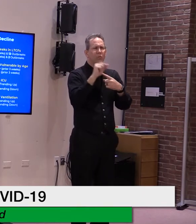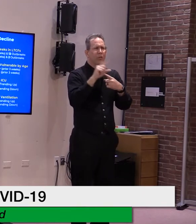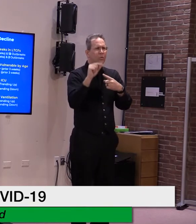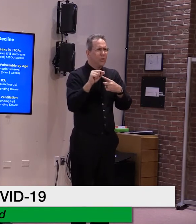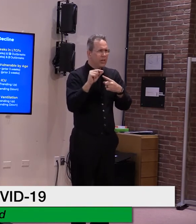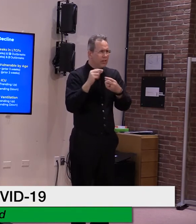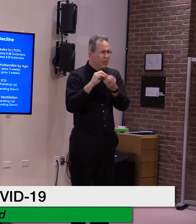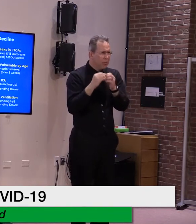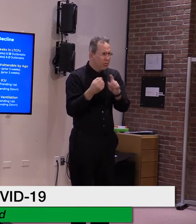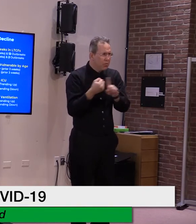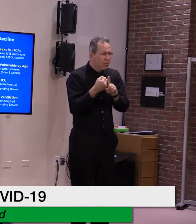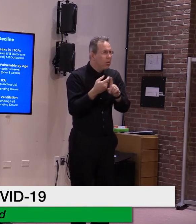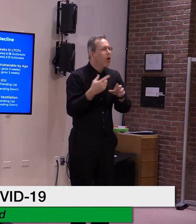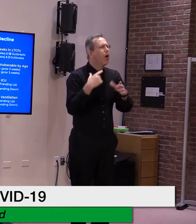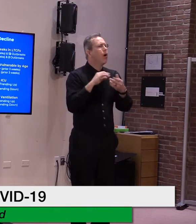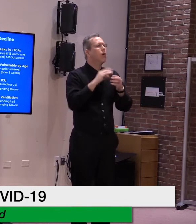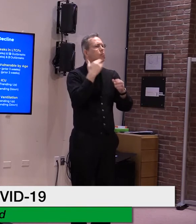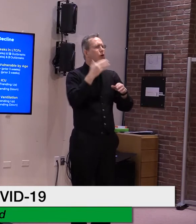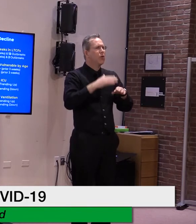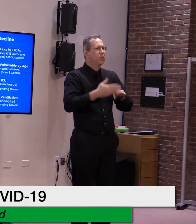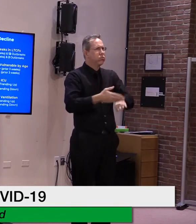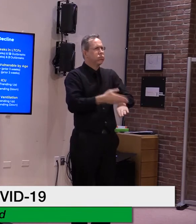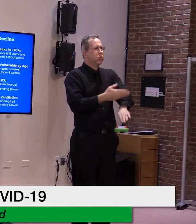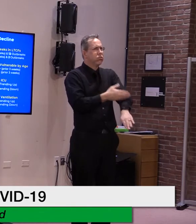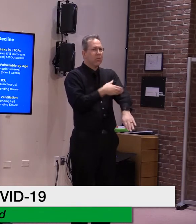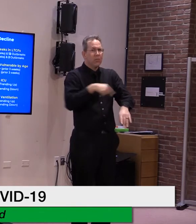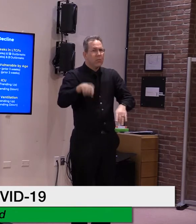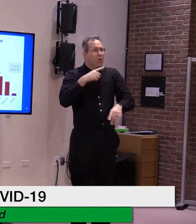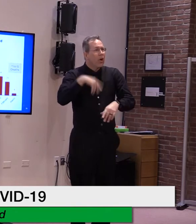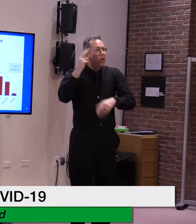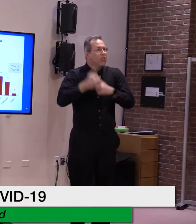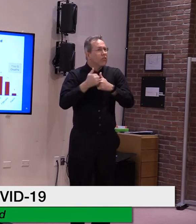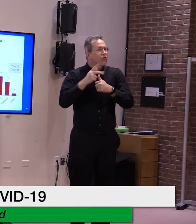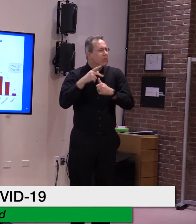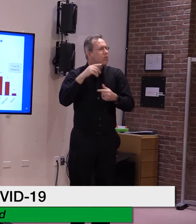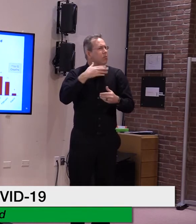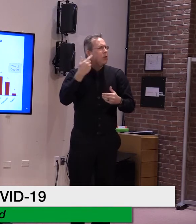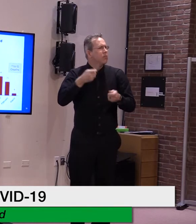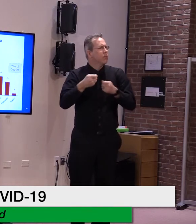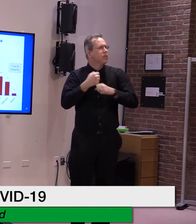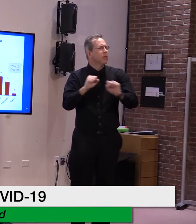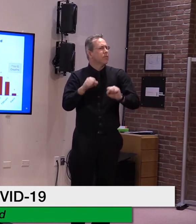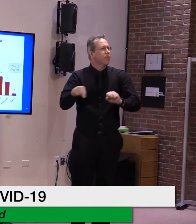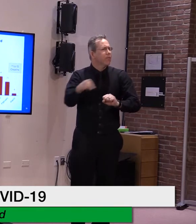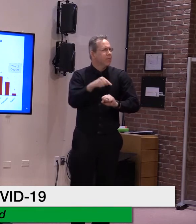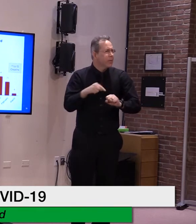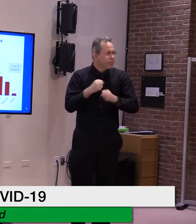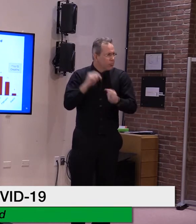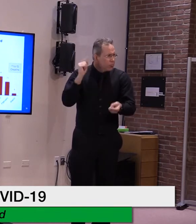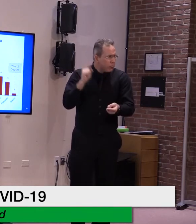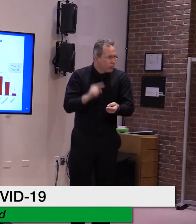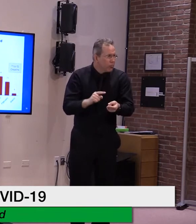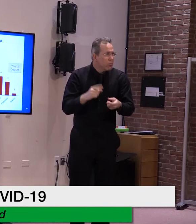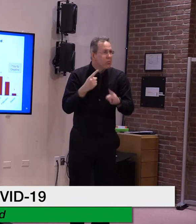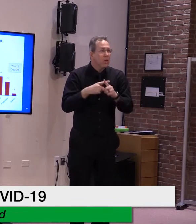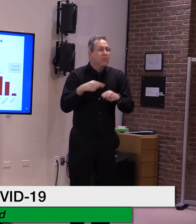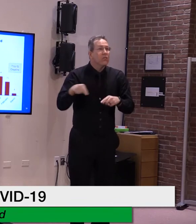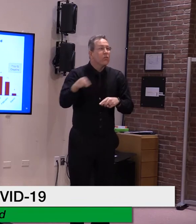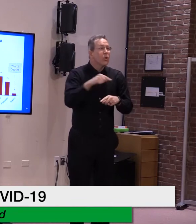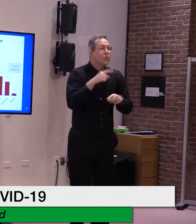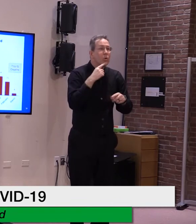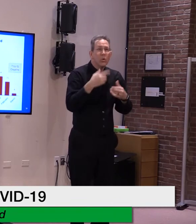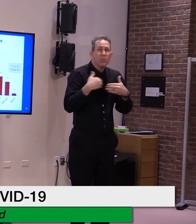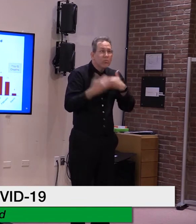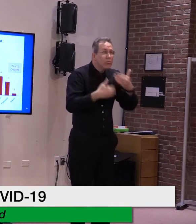these most vulnerable populations. And with these metrics improving, most importantly, we can anticipate